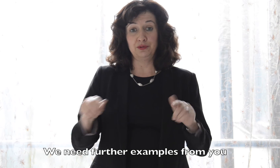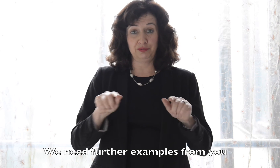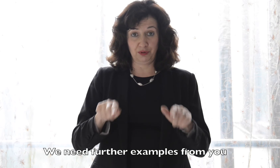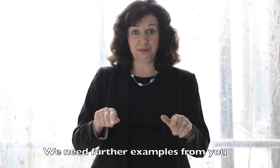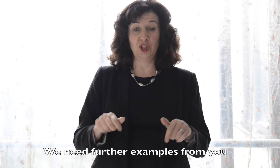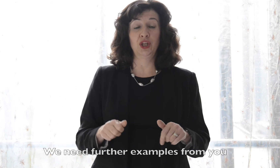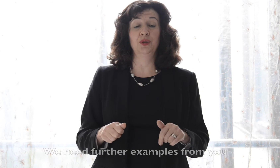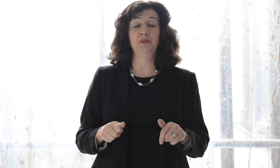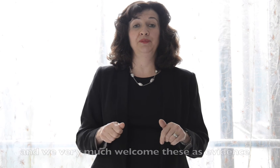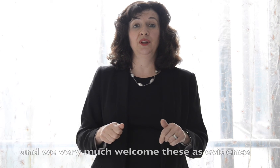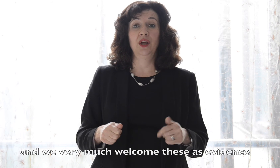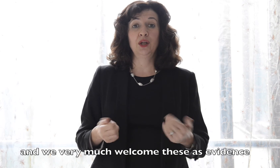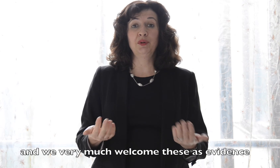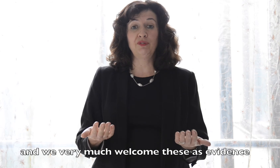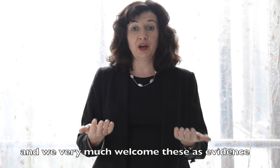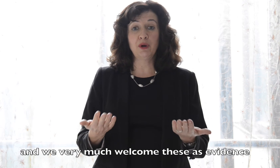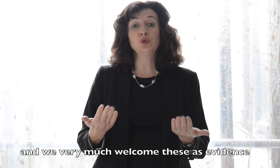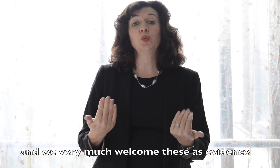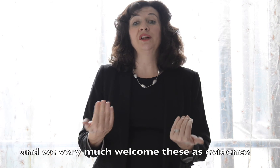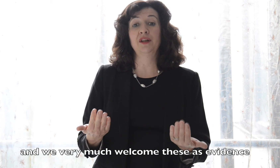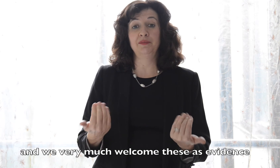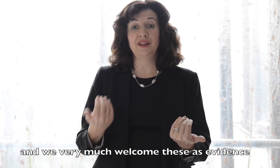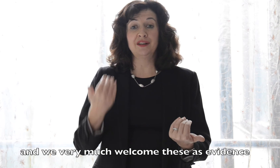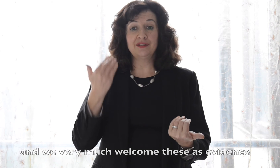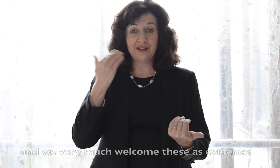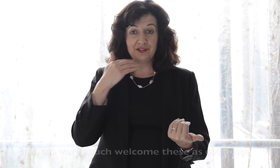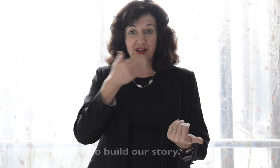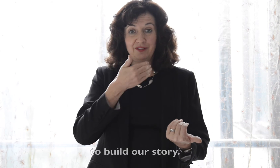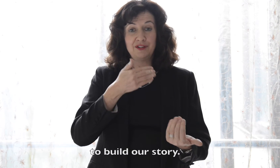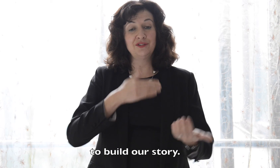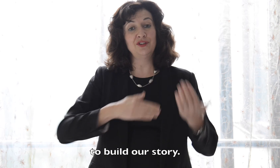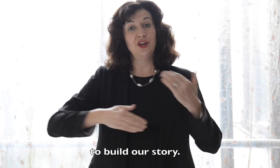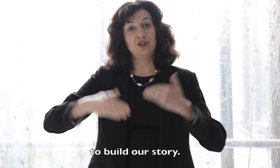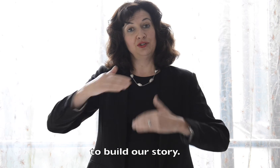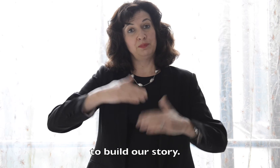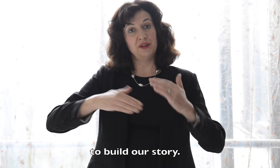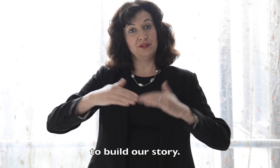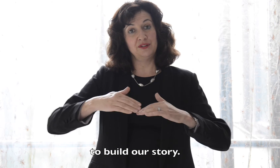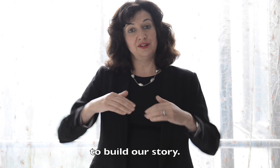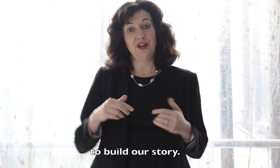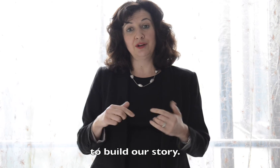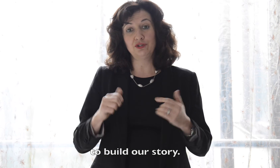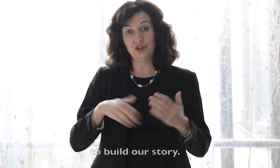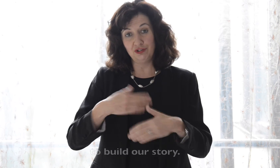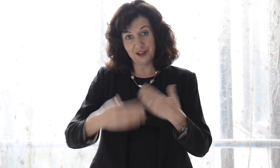from you. We very much welcome these as evidence to build our story.